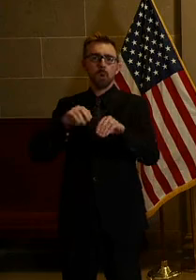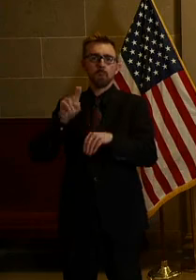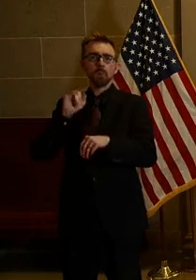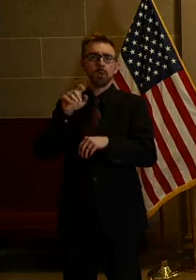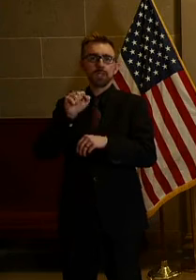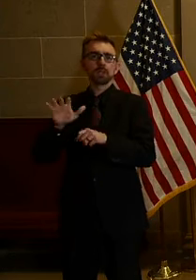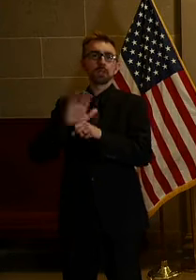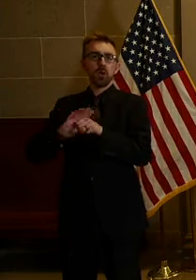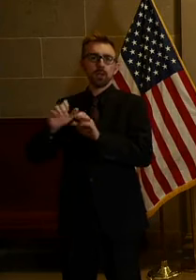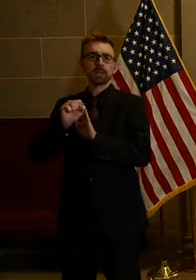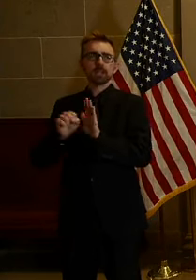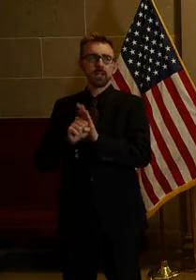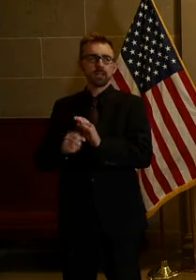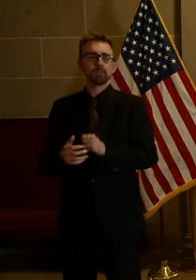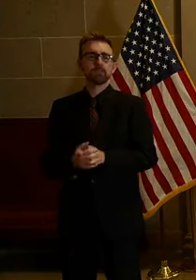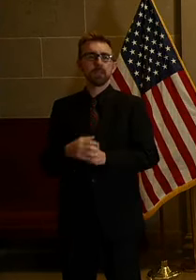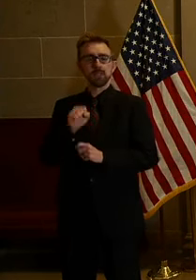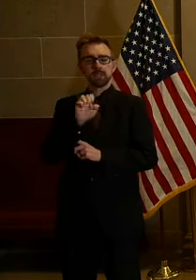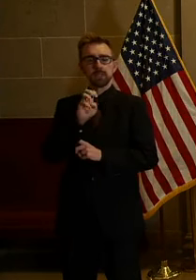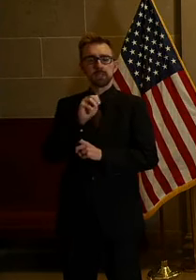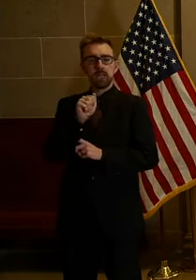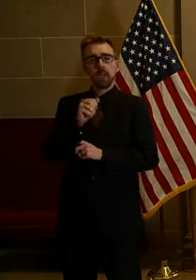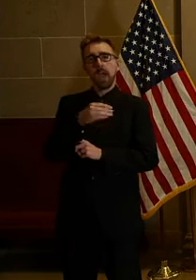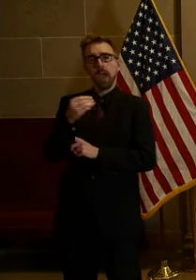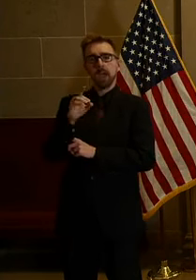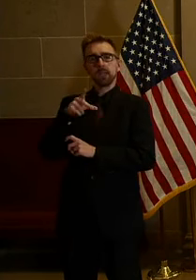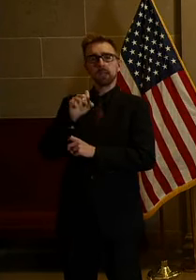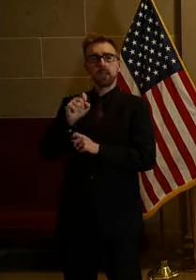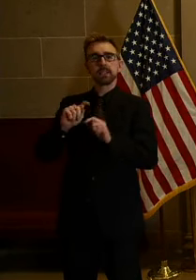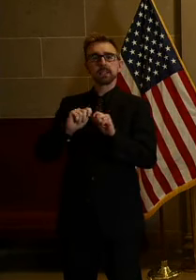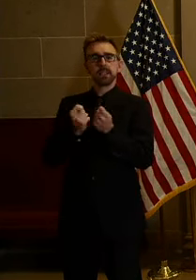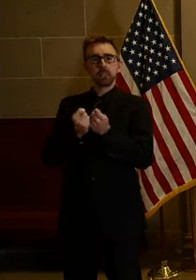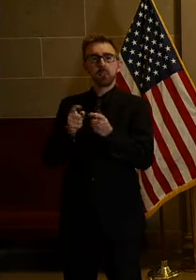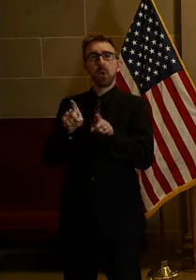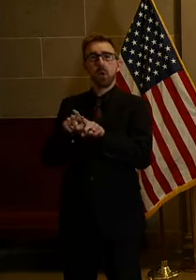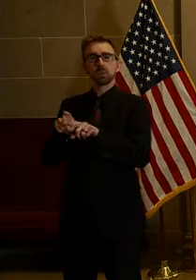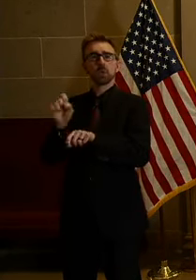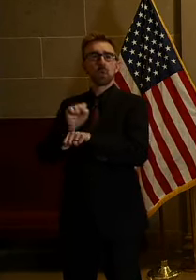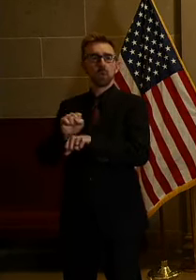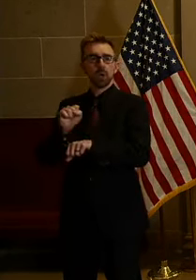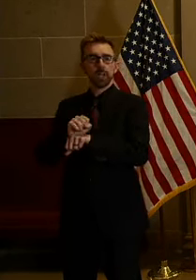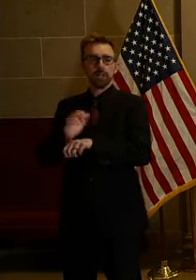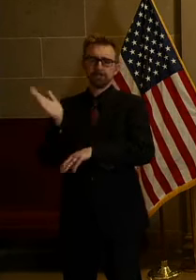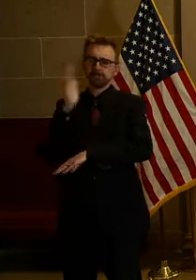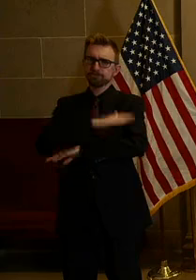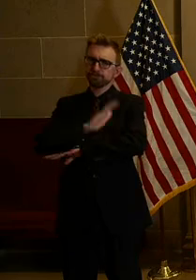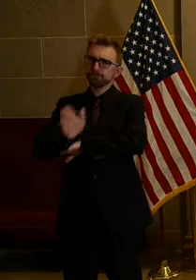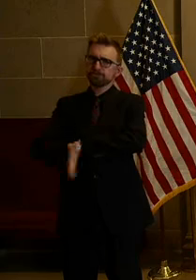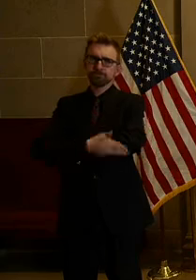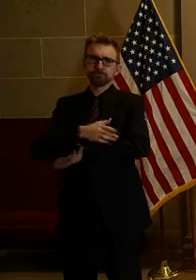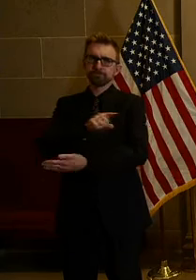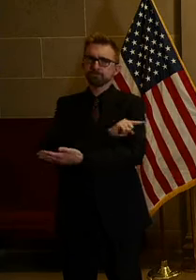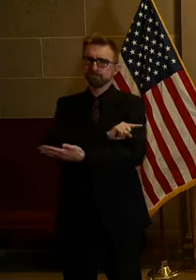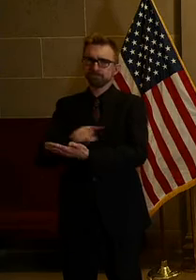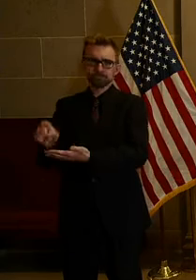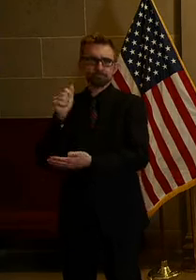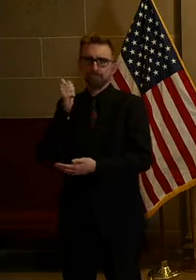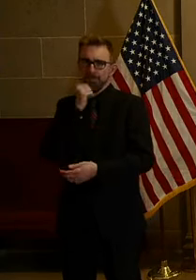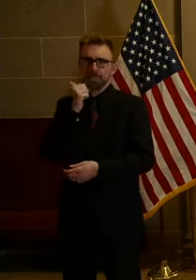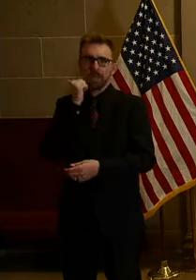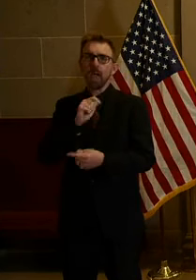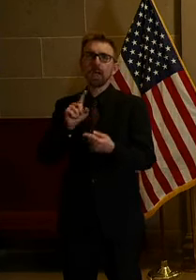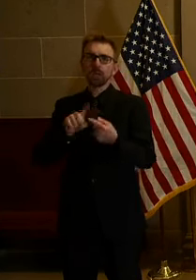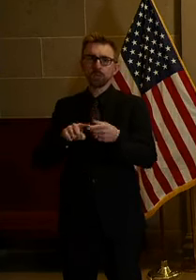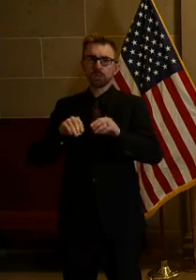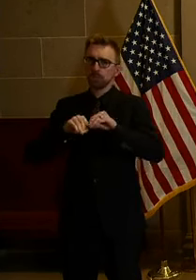Our SEMA and DPS teams are also working 24 hours a day, seven days a week to